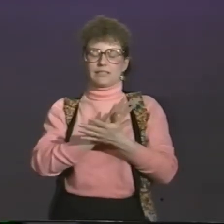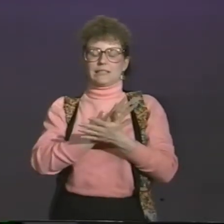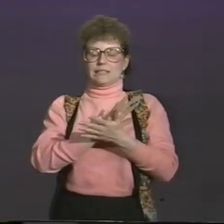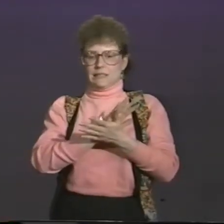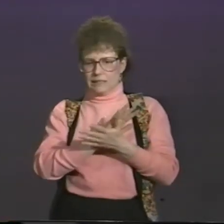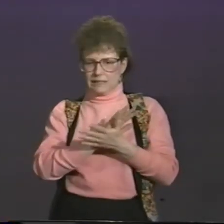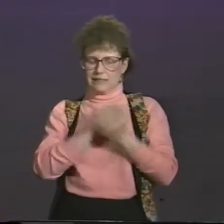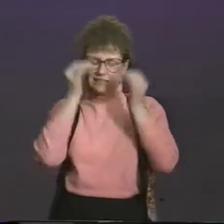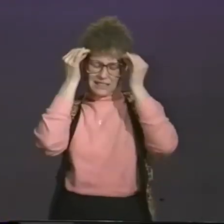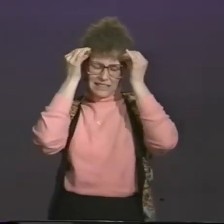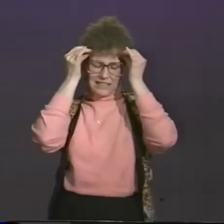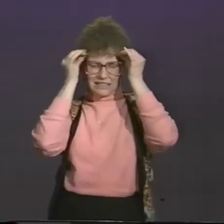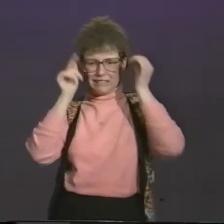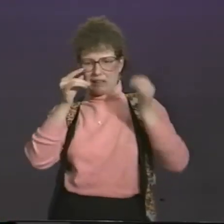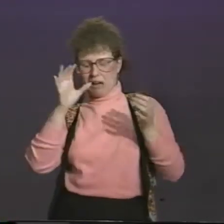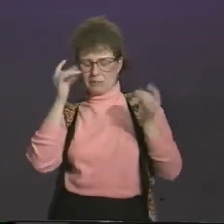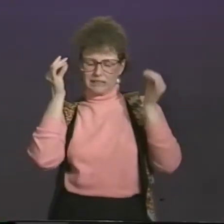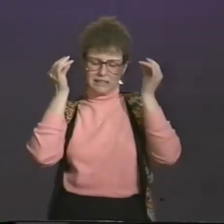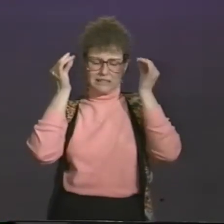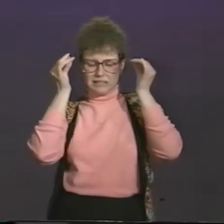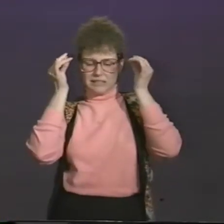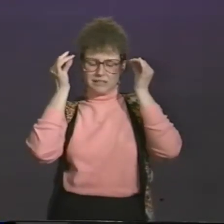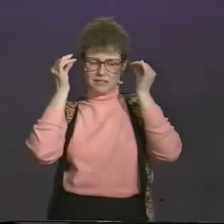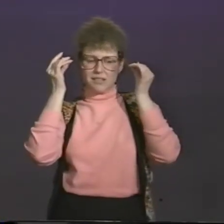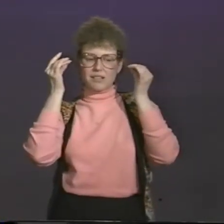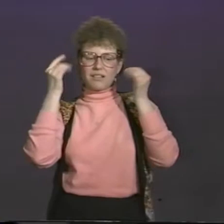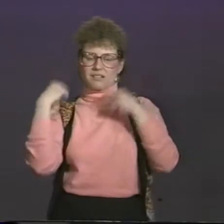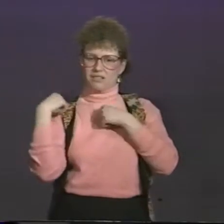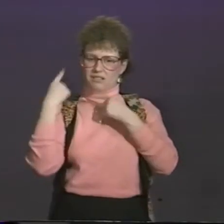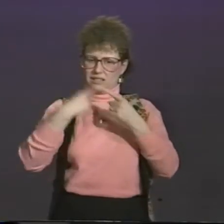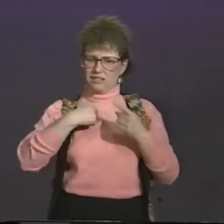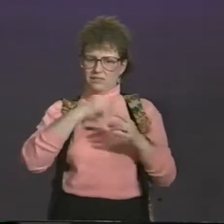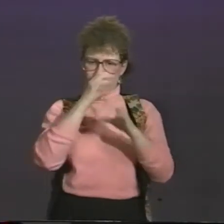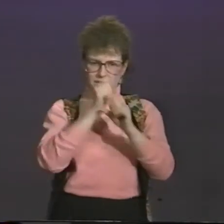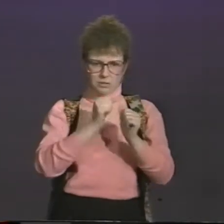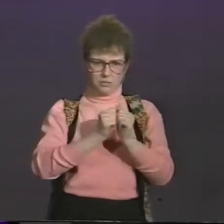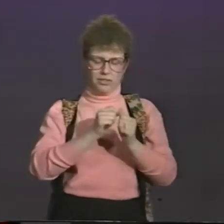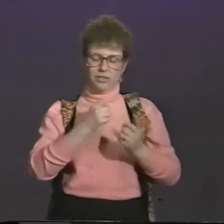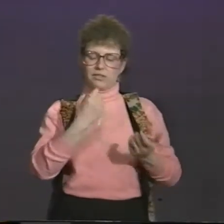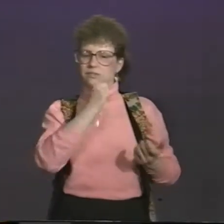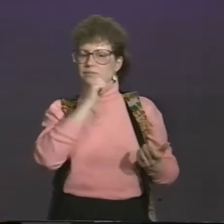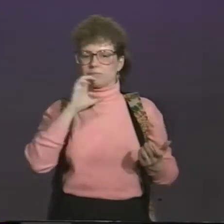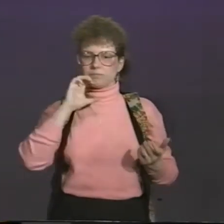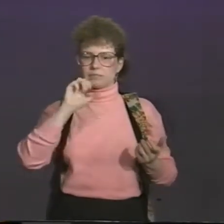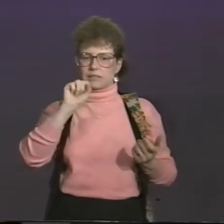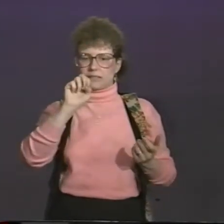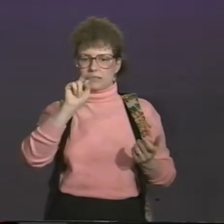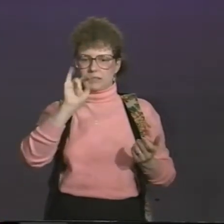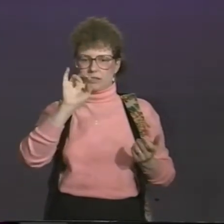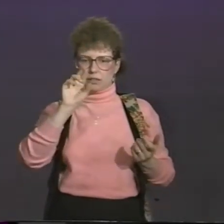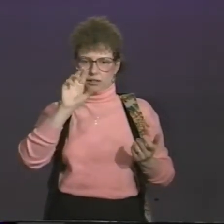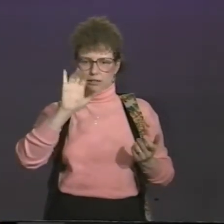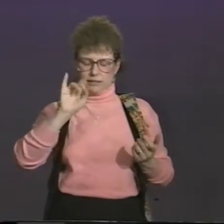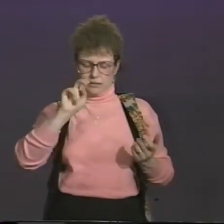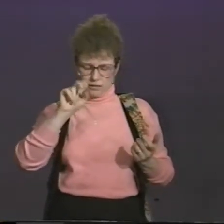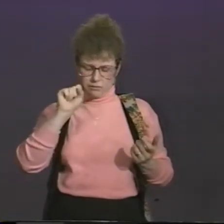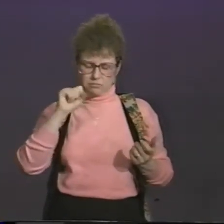And this course required a term paper. And I thought and thought about what a topic might be for me. And I have always been interested in senior